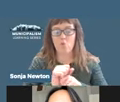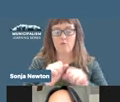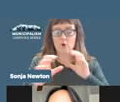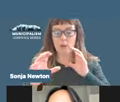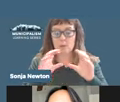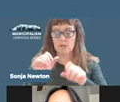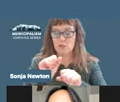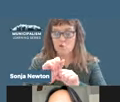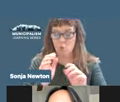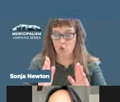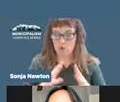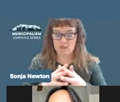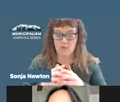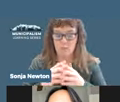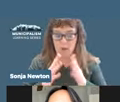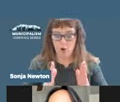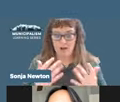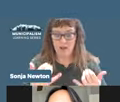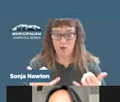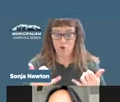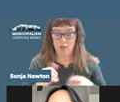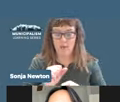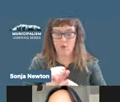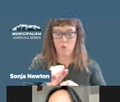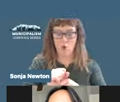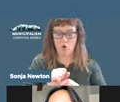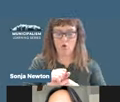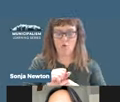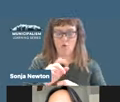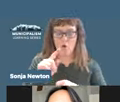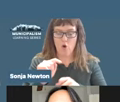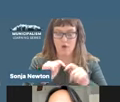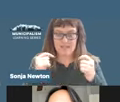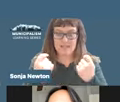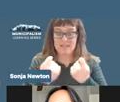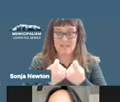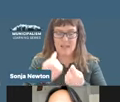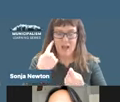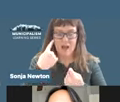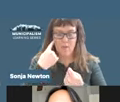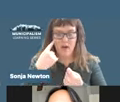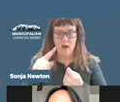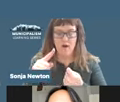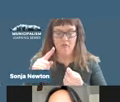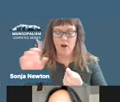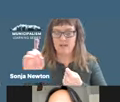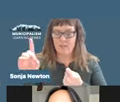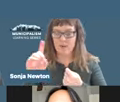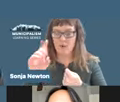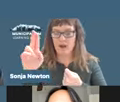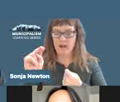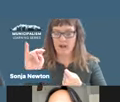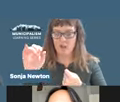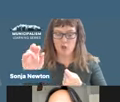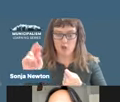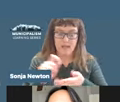part-time organizer for Teamsters for a Democratic Union. He has also written and lectured widely about contract campaigns, strikes,